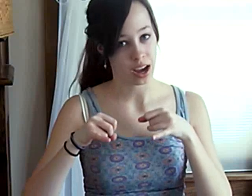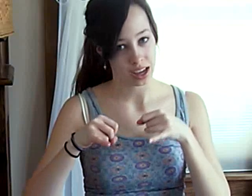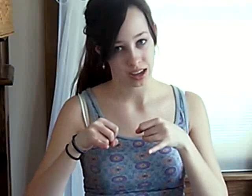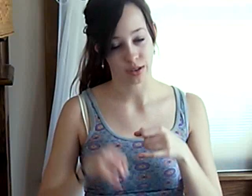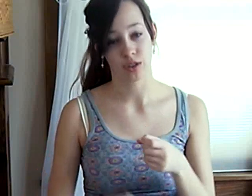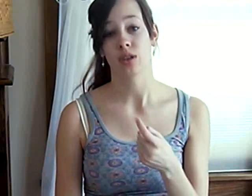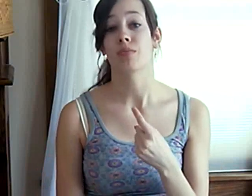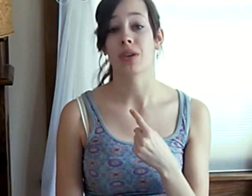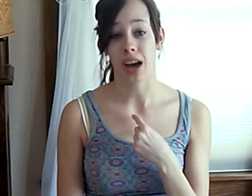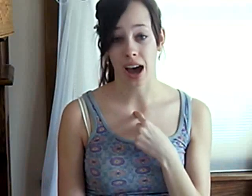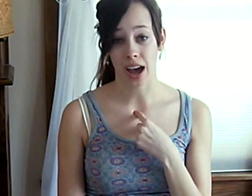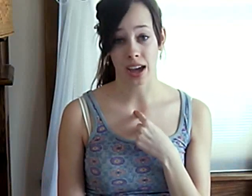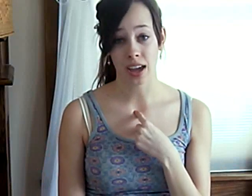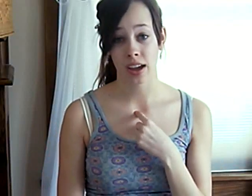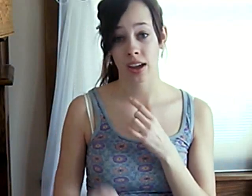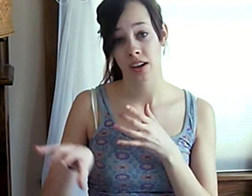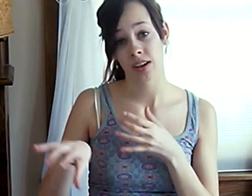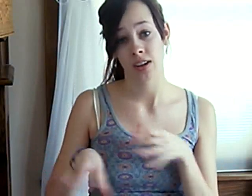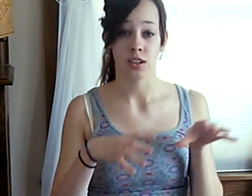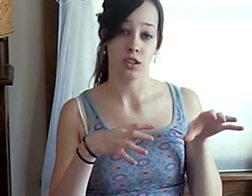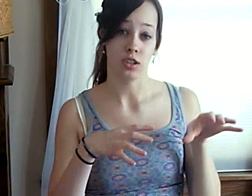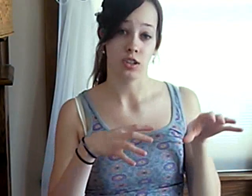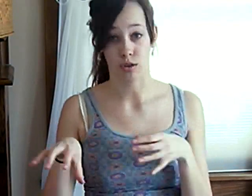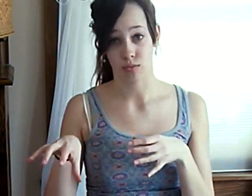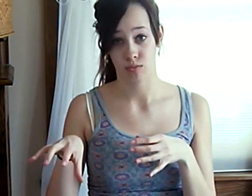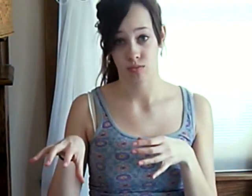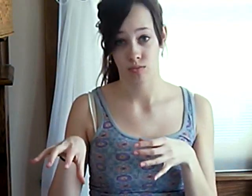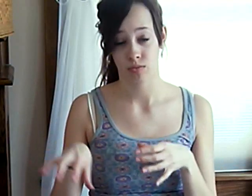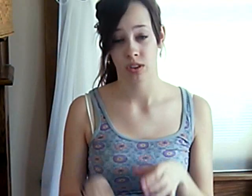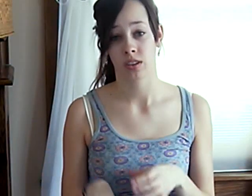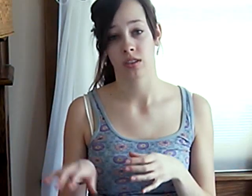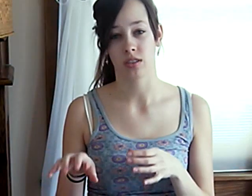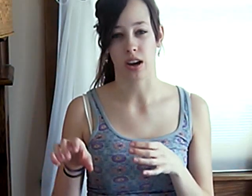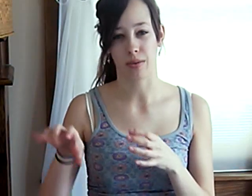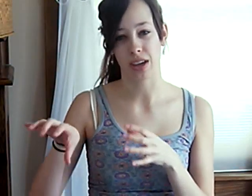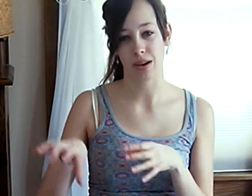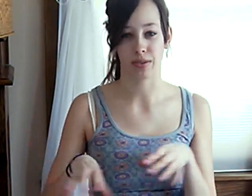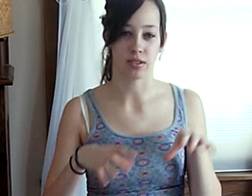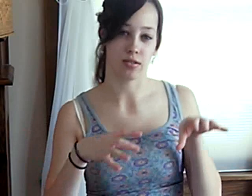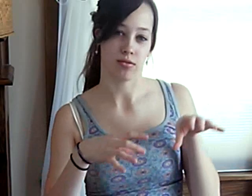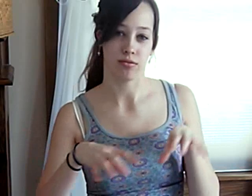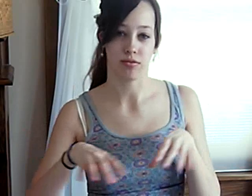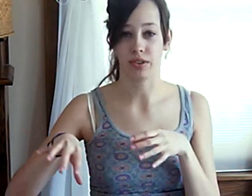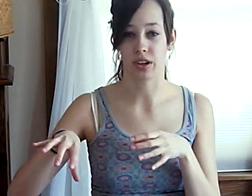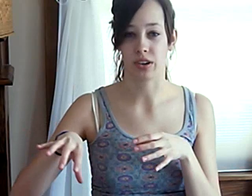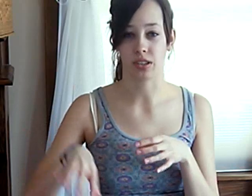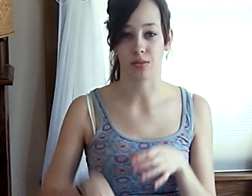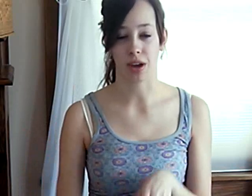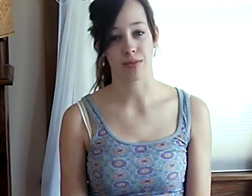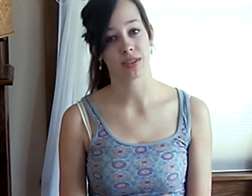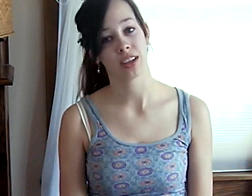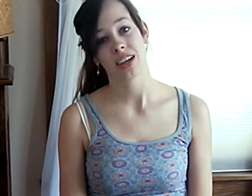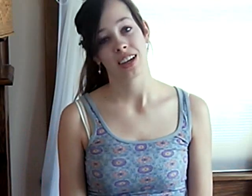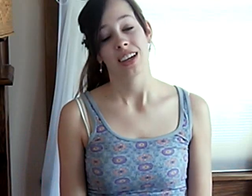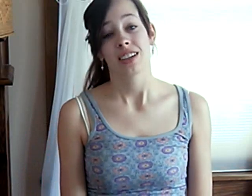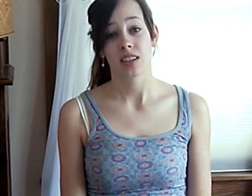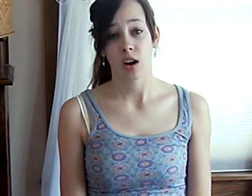high heels, but I do. Sorry, my camera's a little lookery sometimes. So,